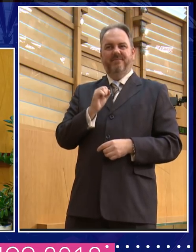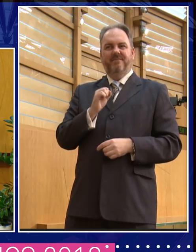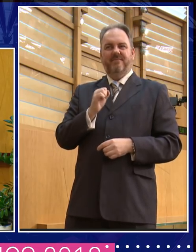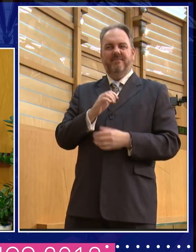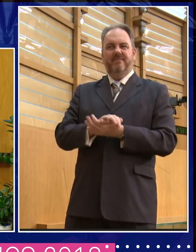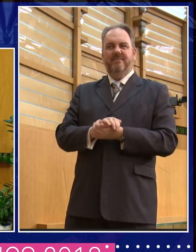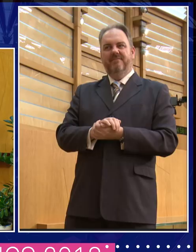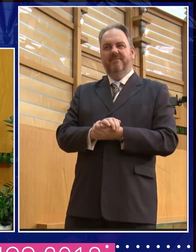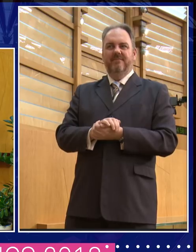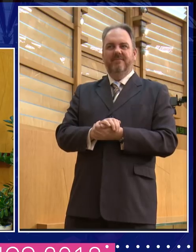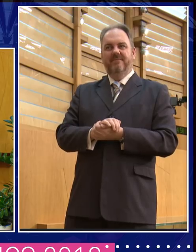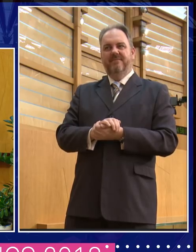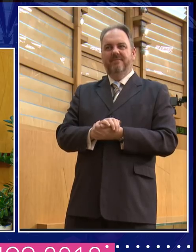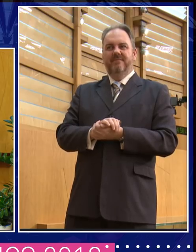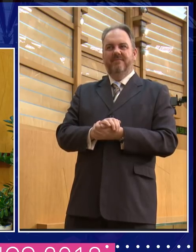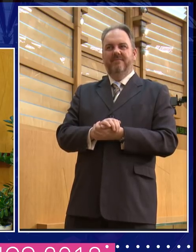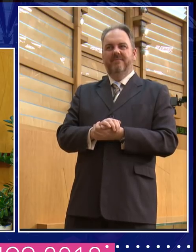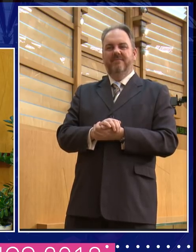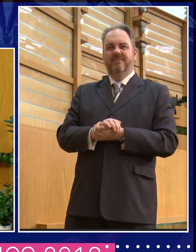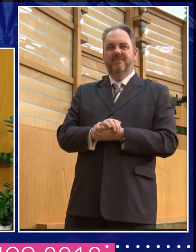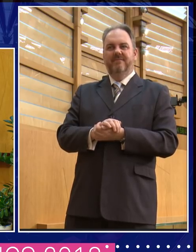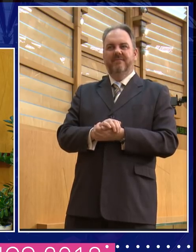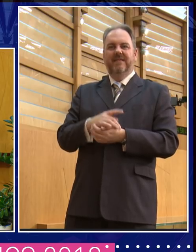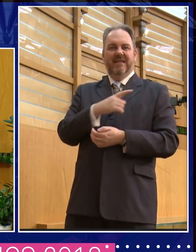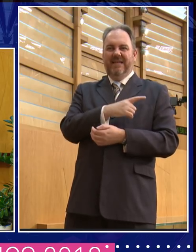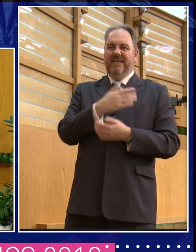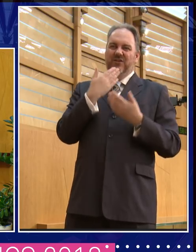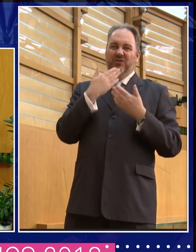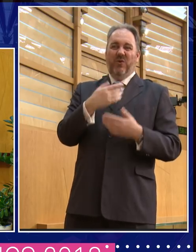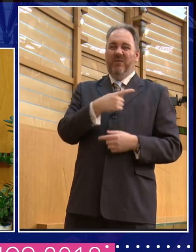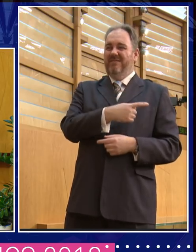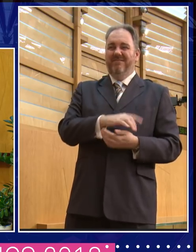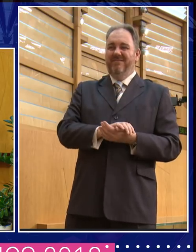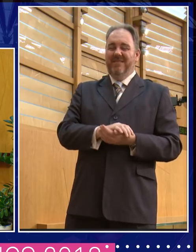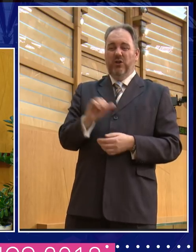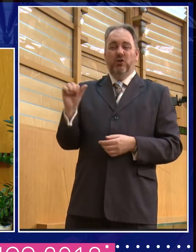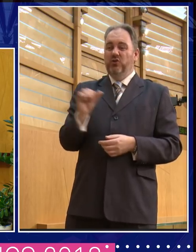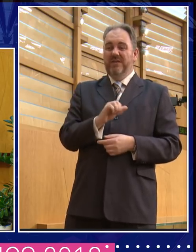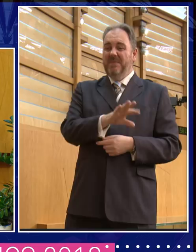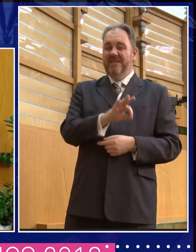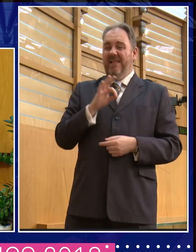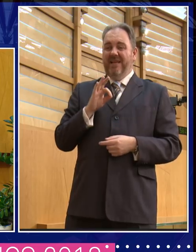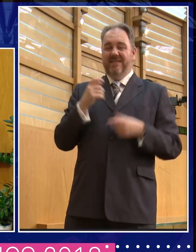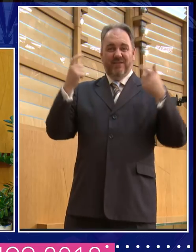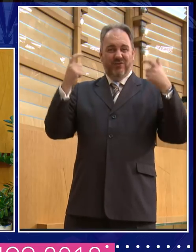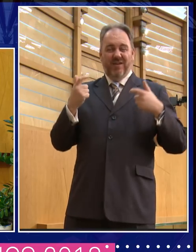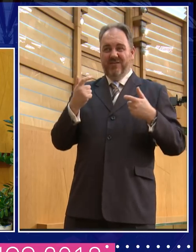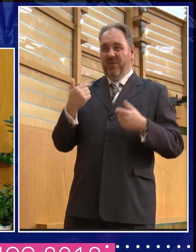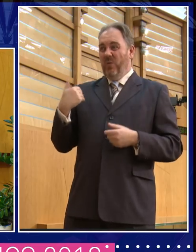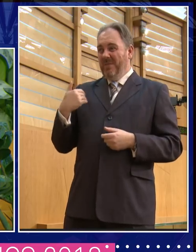in my view meant that he displayed his unsuitability for the post. And I think a lot of women felt that, um, though the upshot